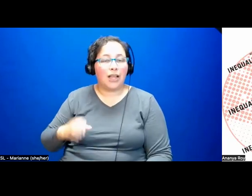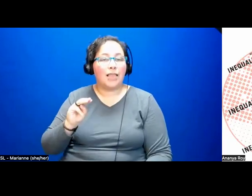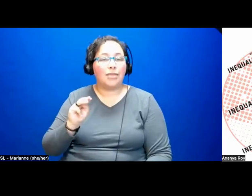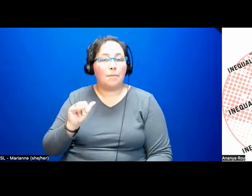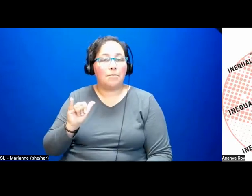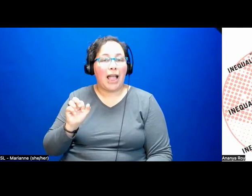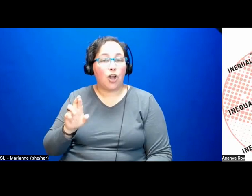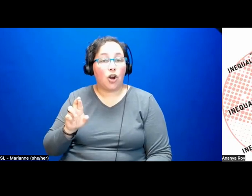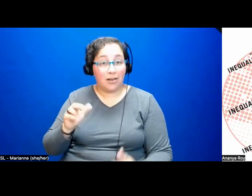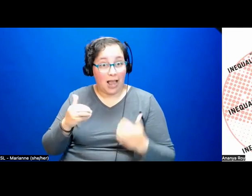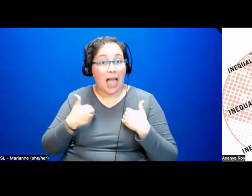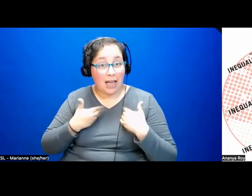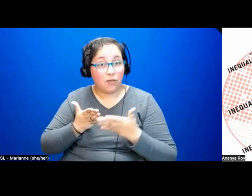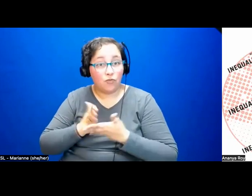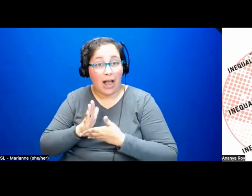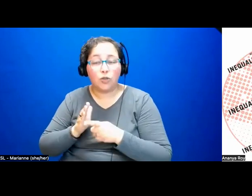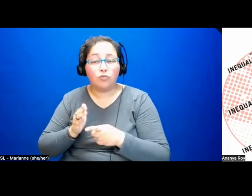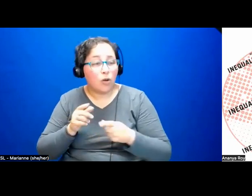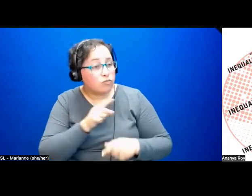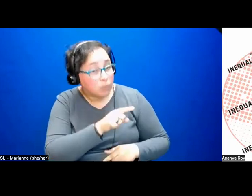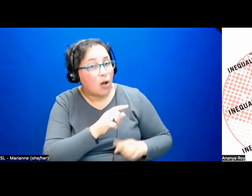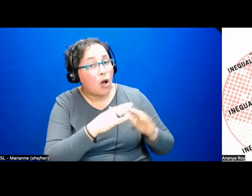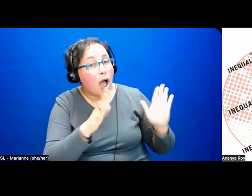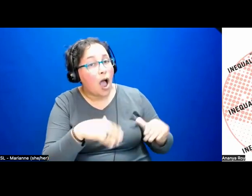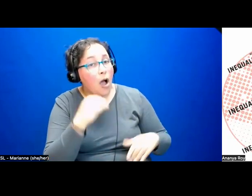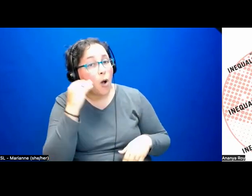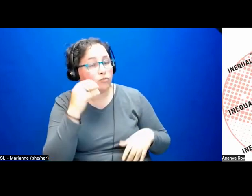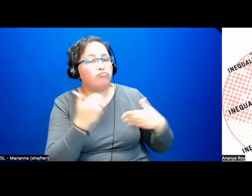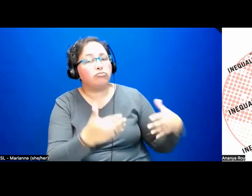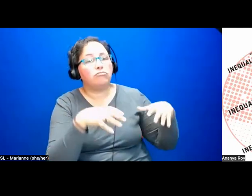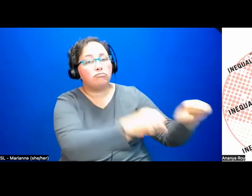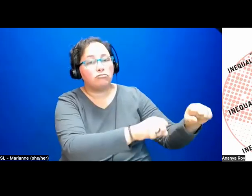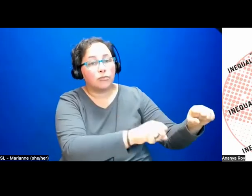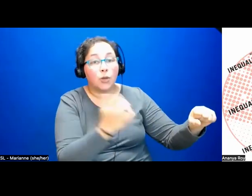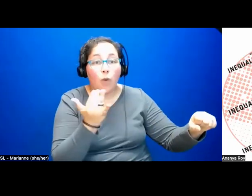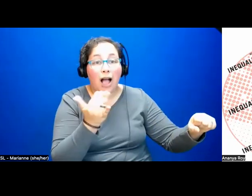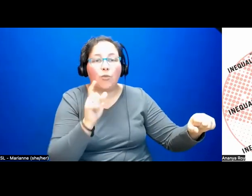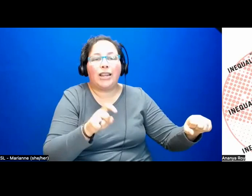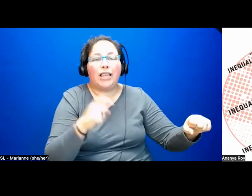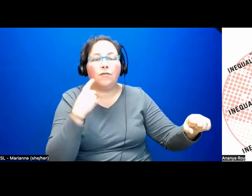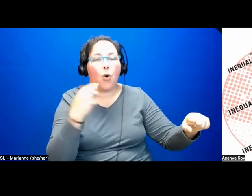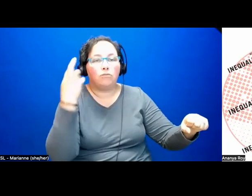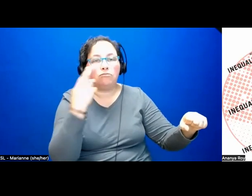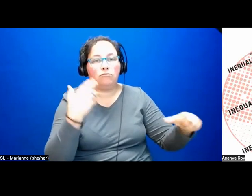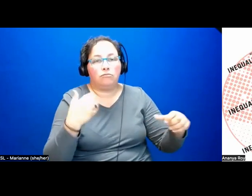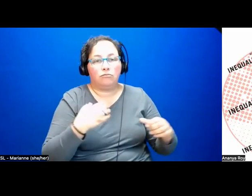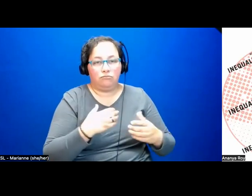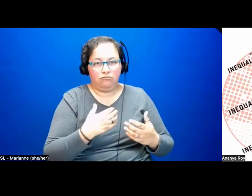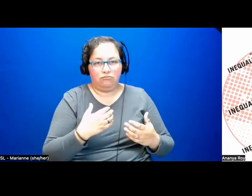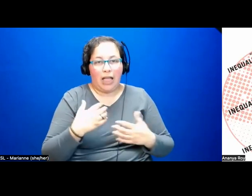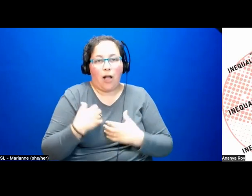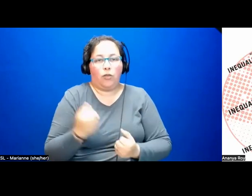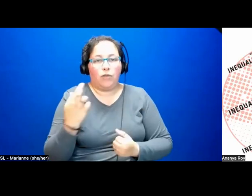commandeer private property without pre-seizure notice. While mayors did not act on such power,